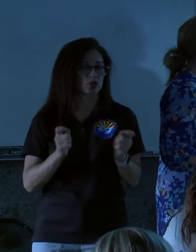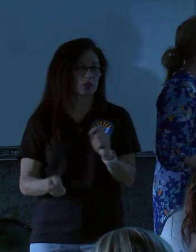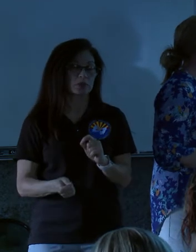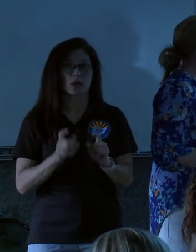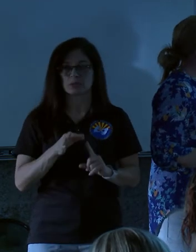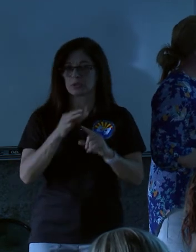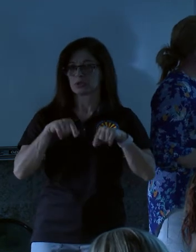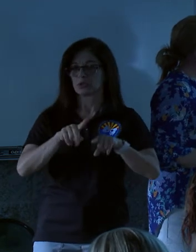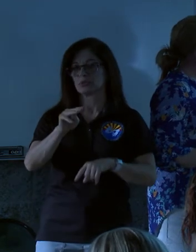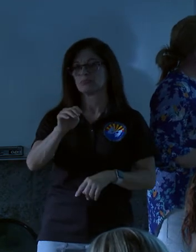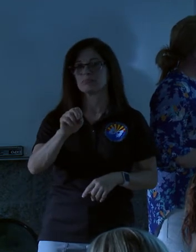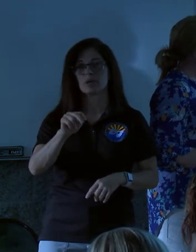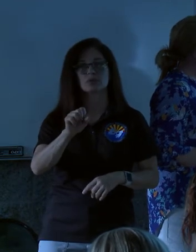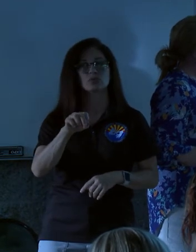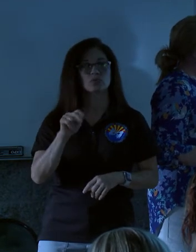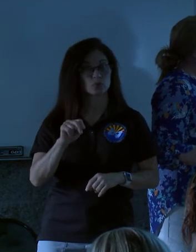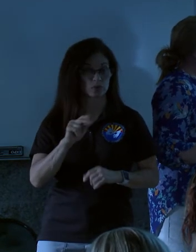especially during this monsoon season.